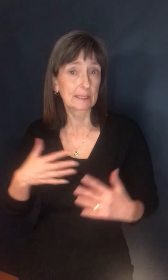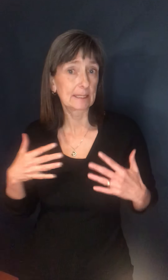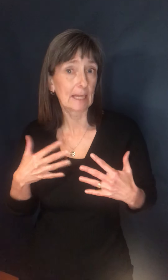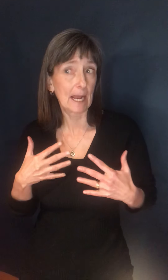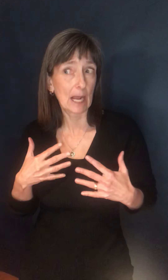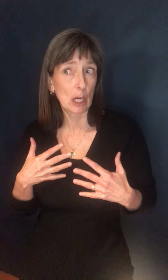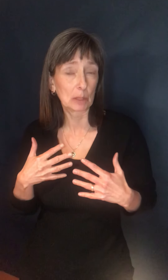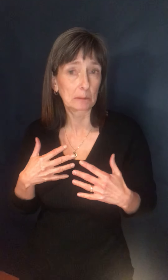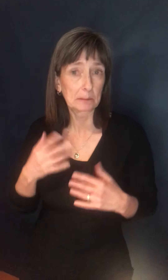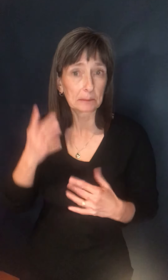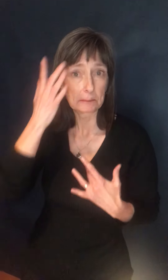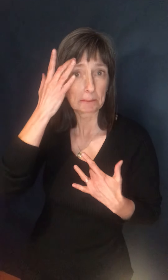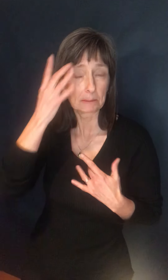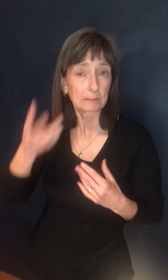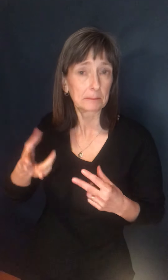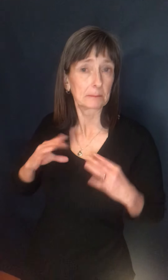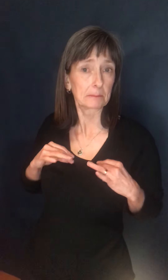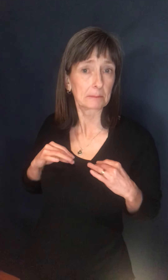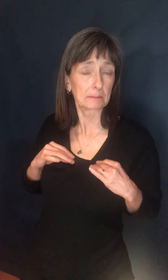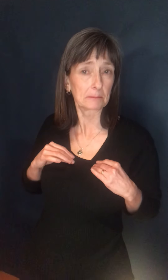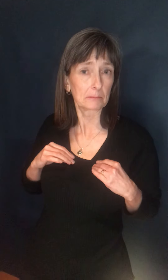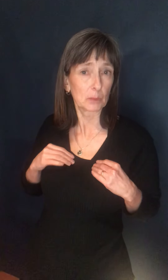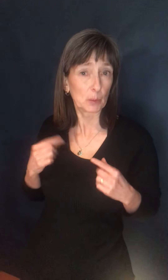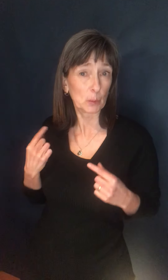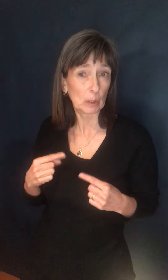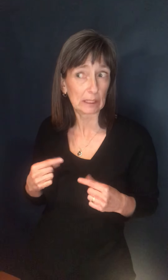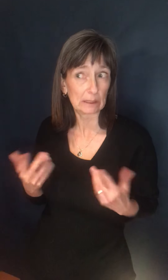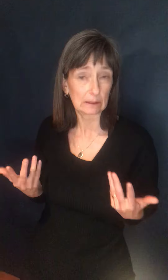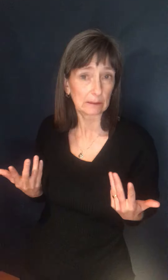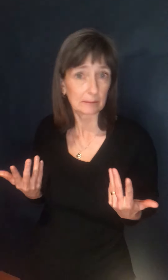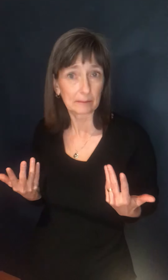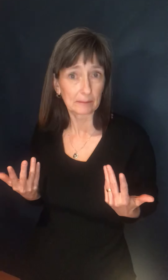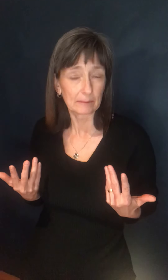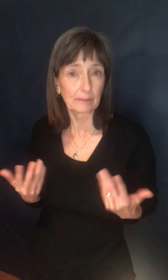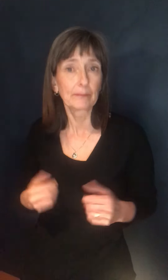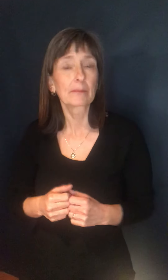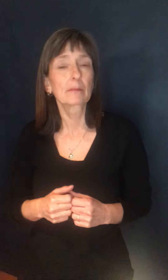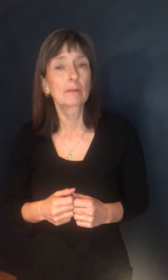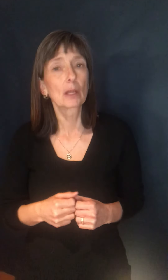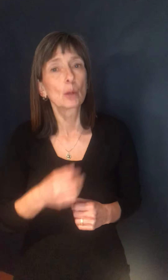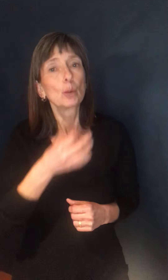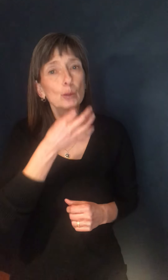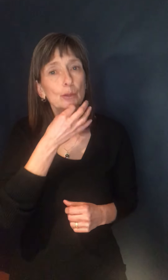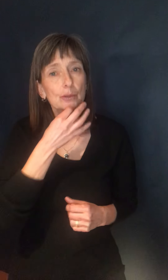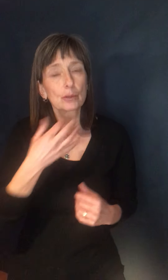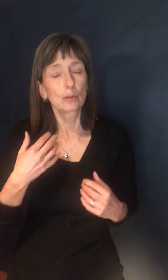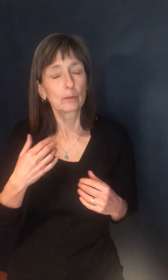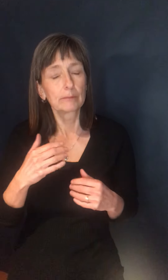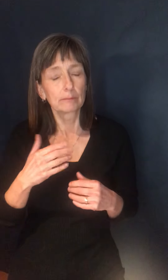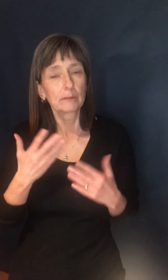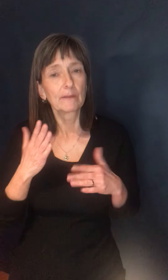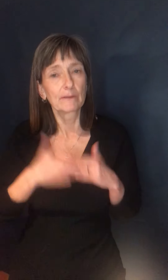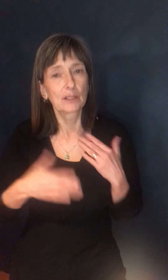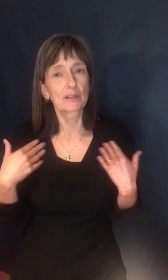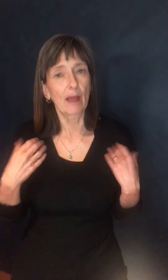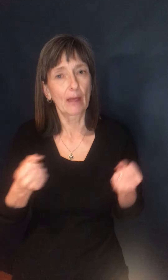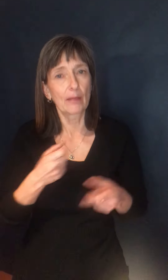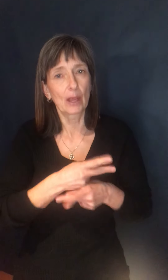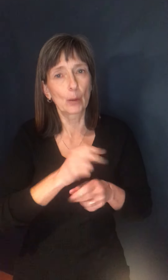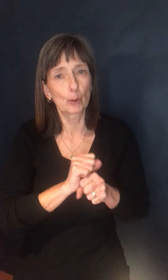so certainly we will be getting to healthcare workers very soon. And as soon as we, um, have those plans in place, we will be letting people know and it will